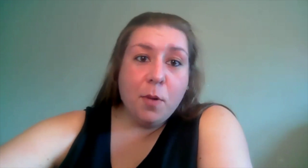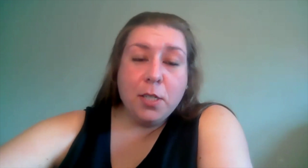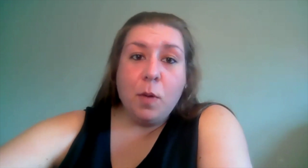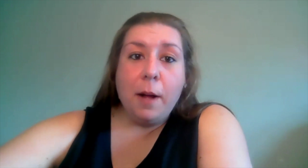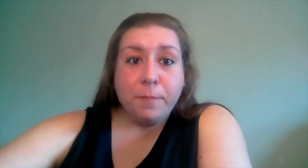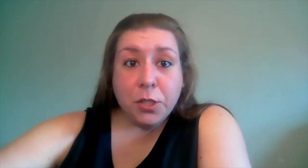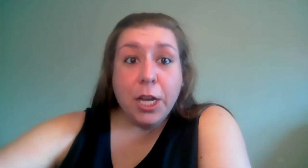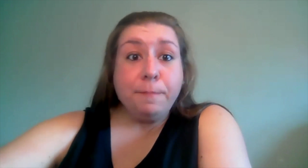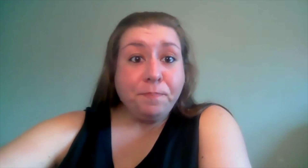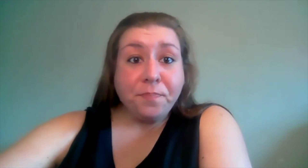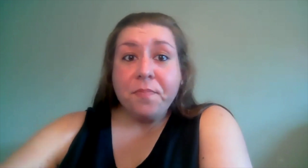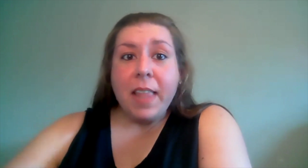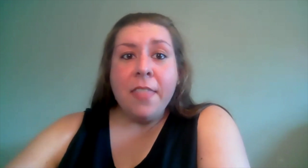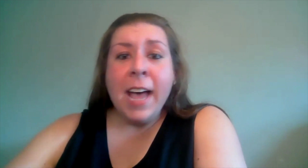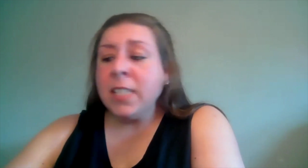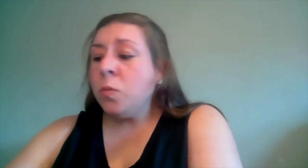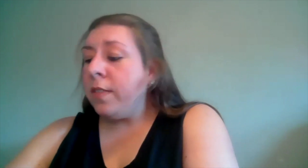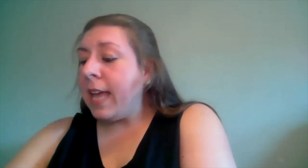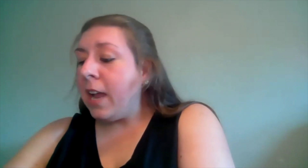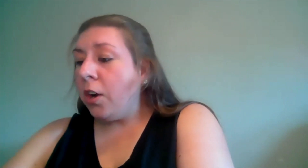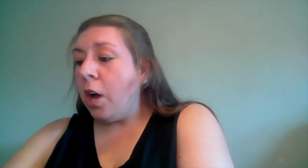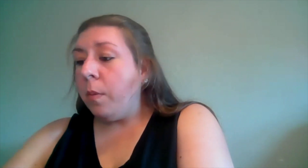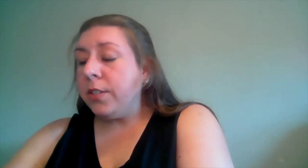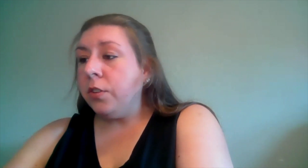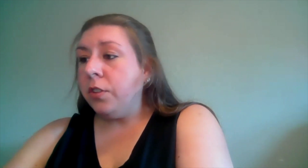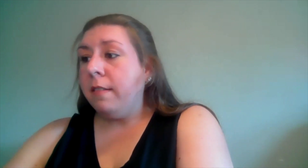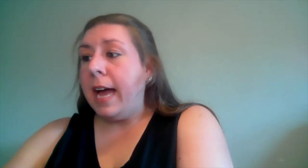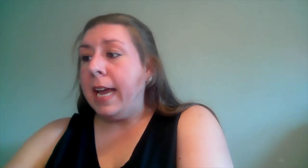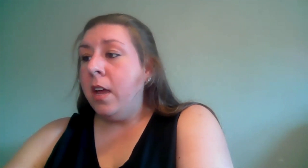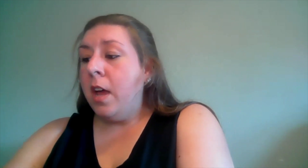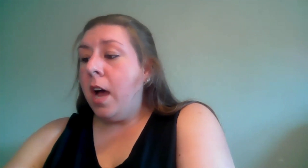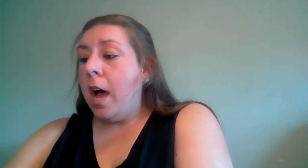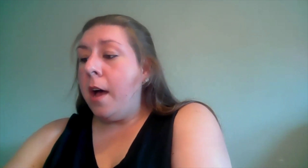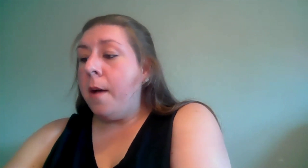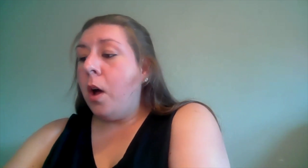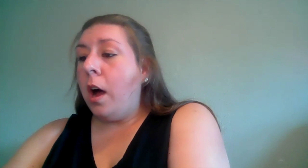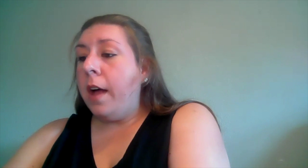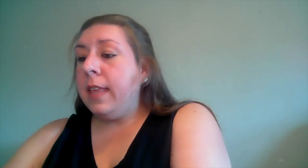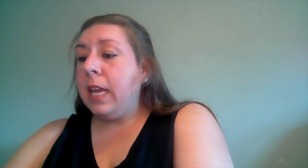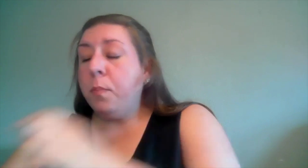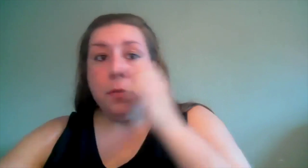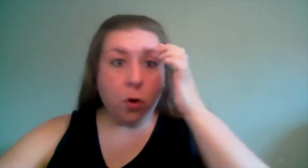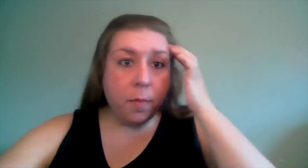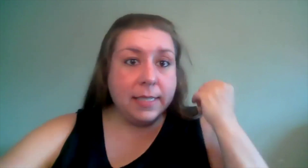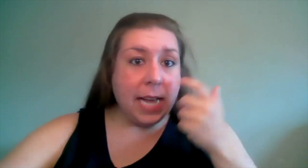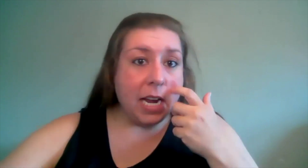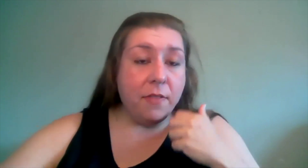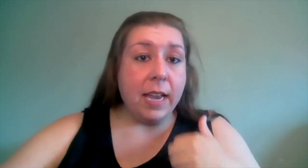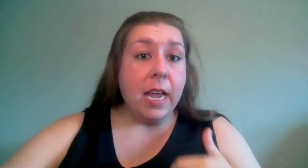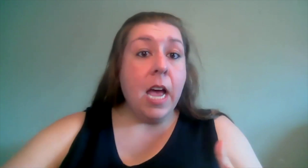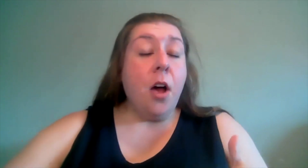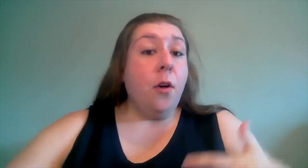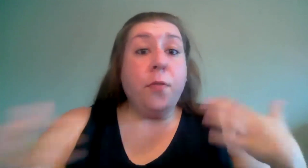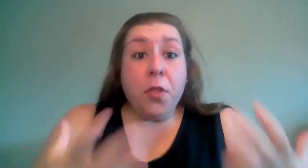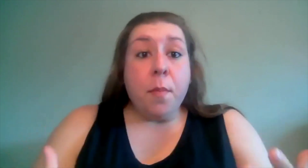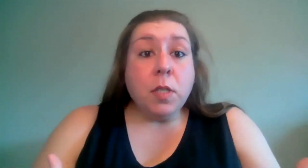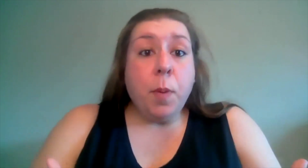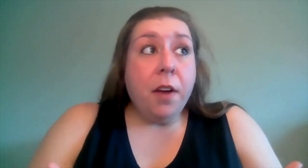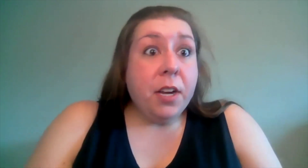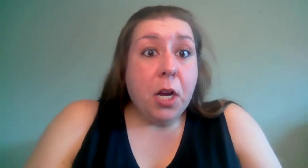worked well so that's what they are going to look like um on the performance side of it for the most part they're